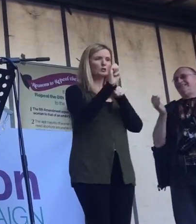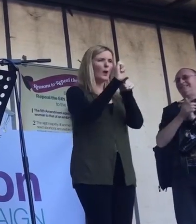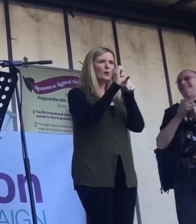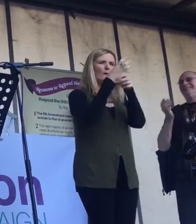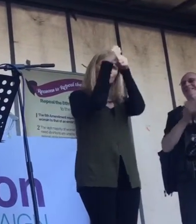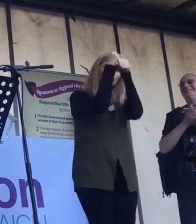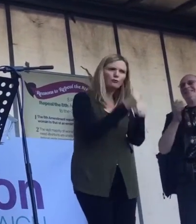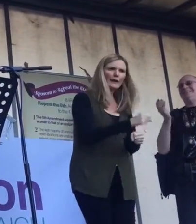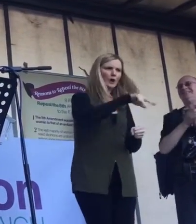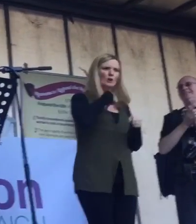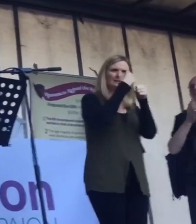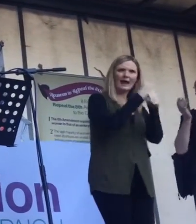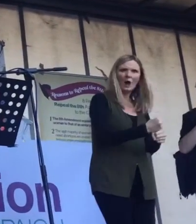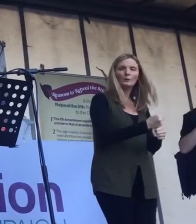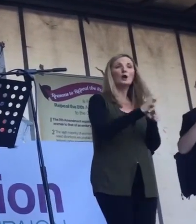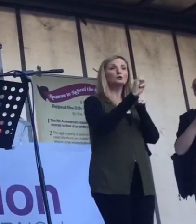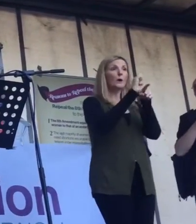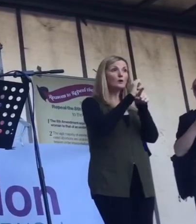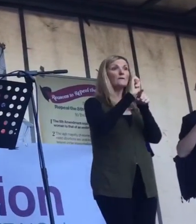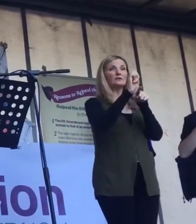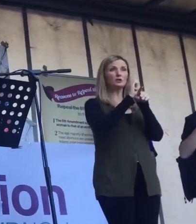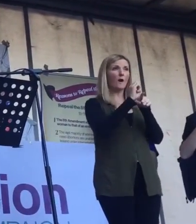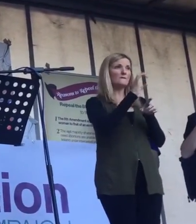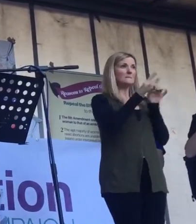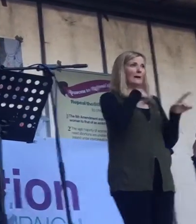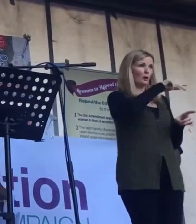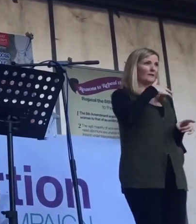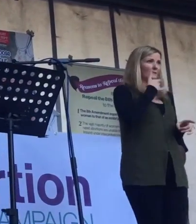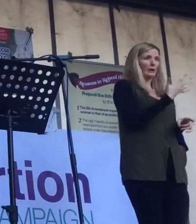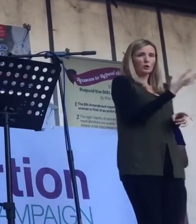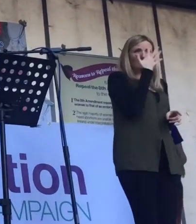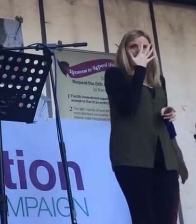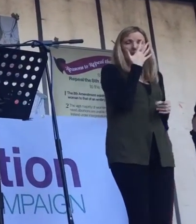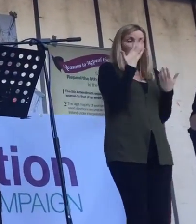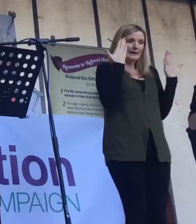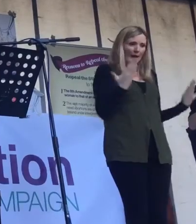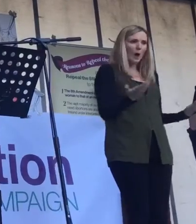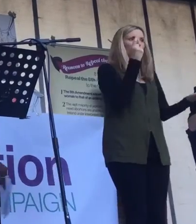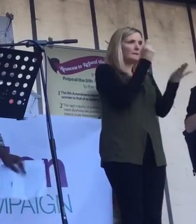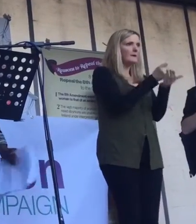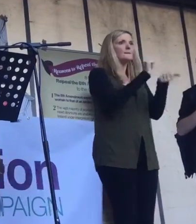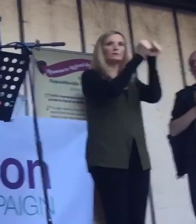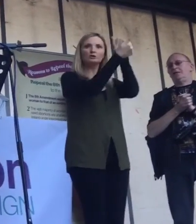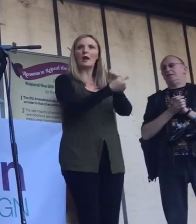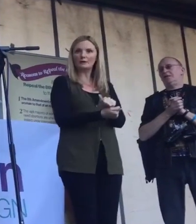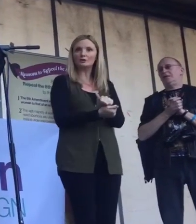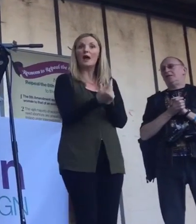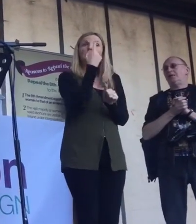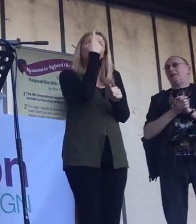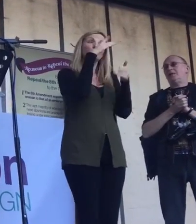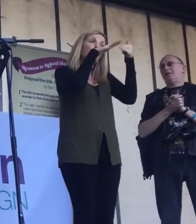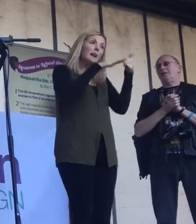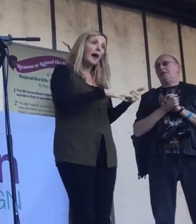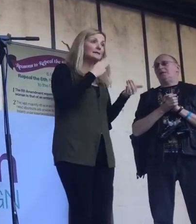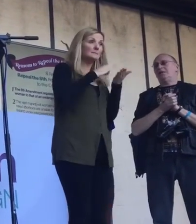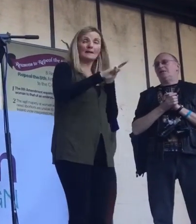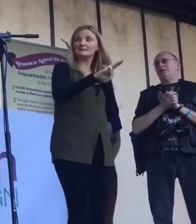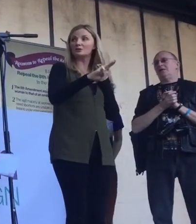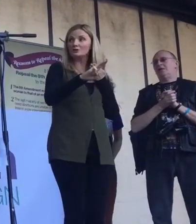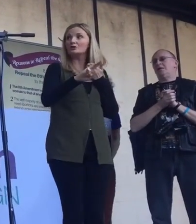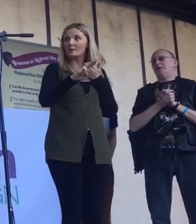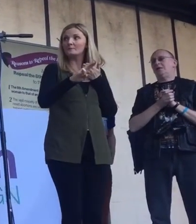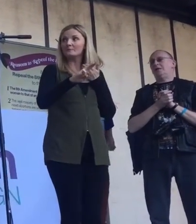down Enough is enough Humiliating us This is the time for change And one last message As